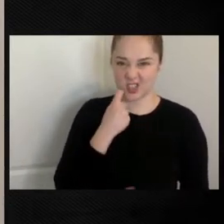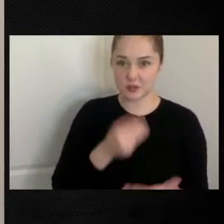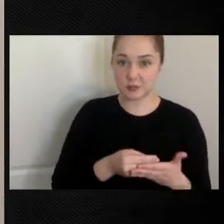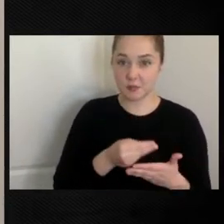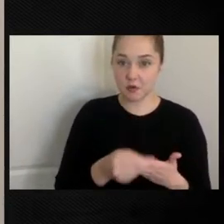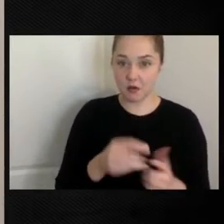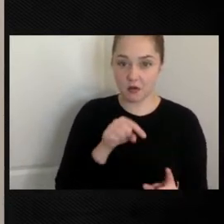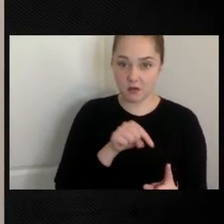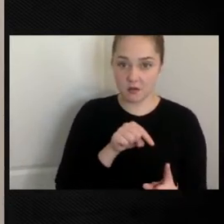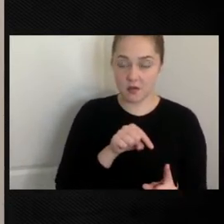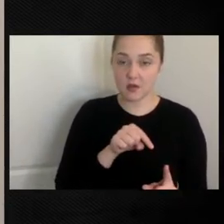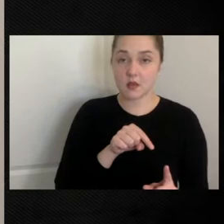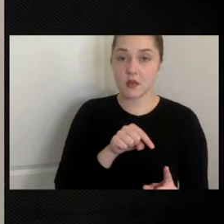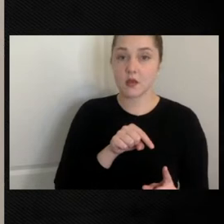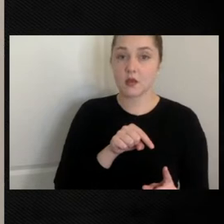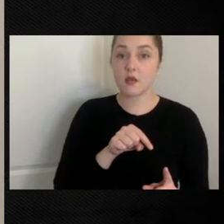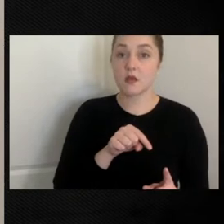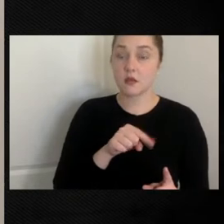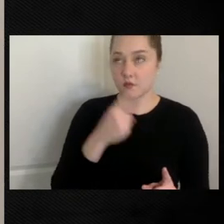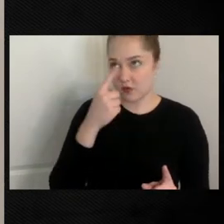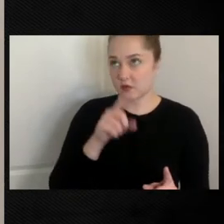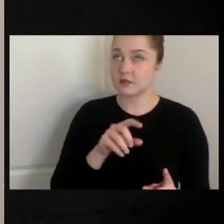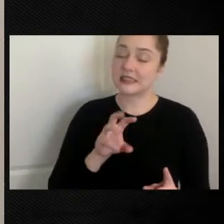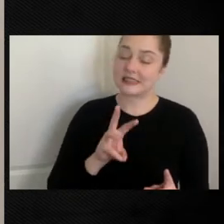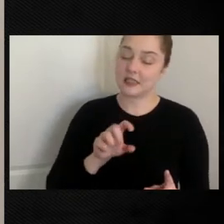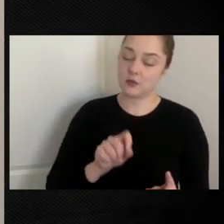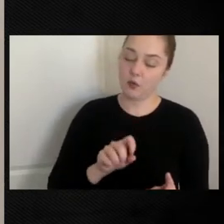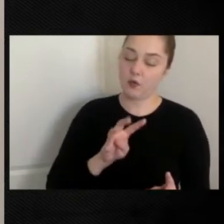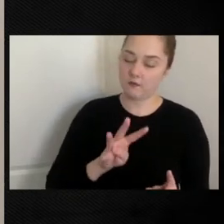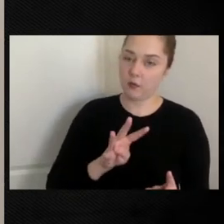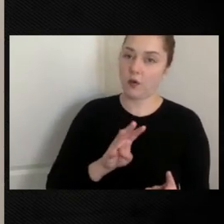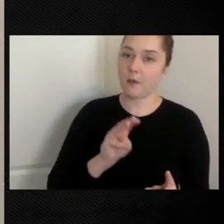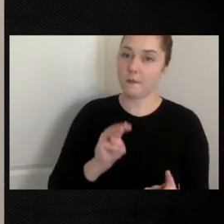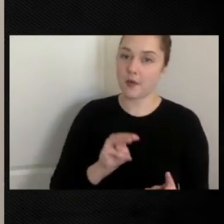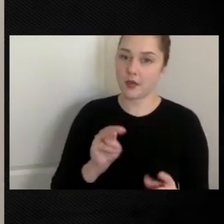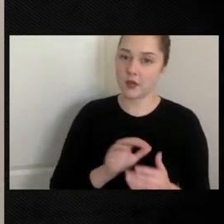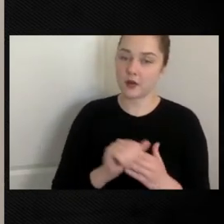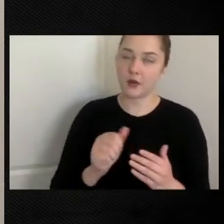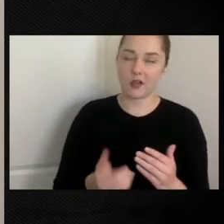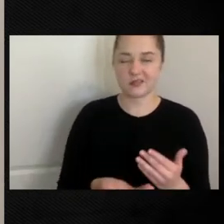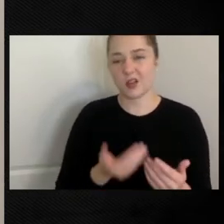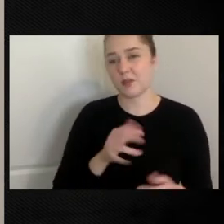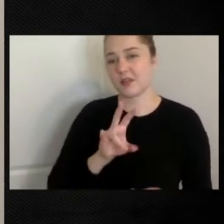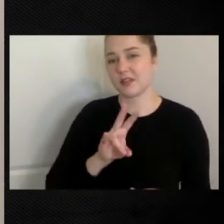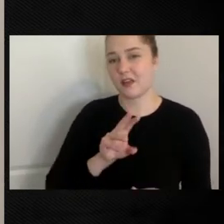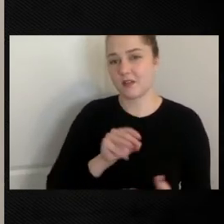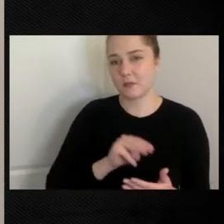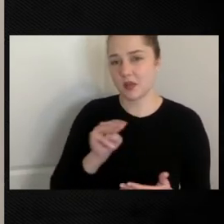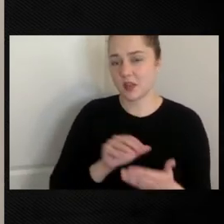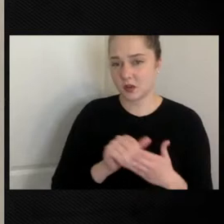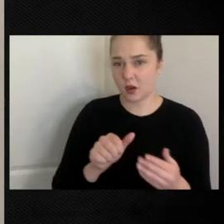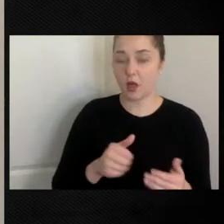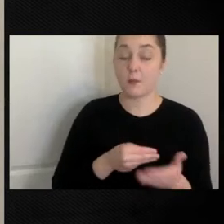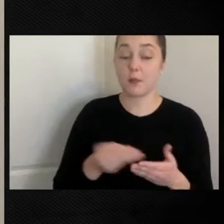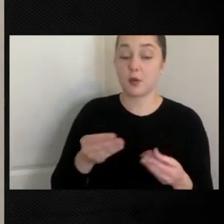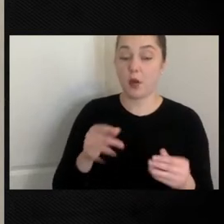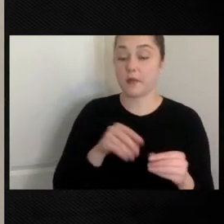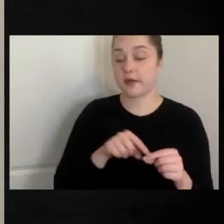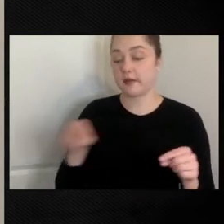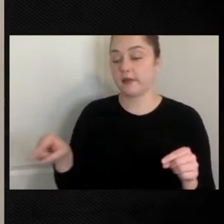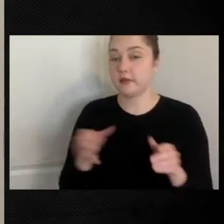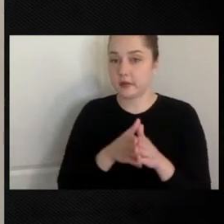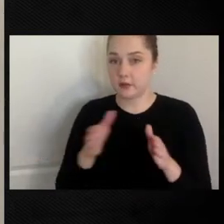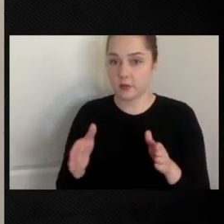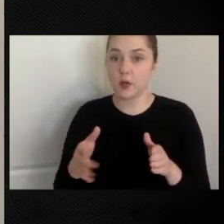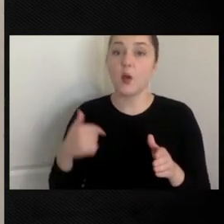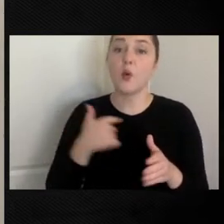$7 million, $6.4 million. I'll round up to seven. Again, to create